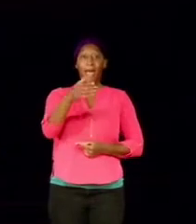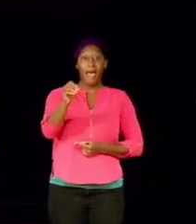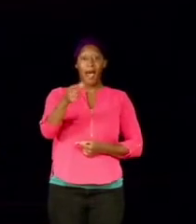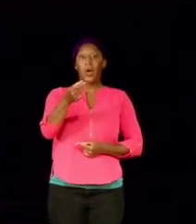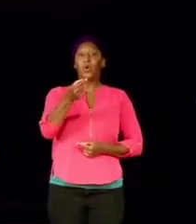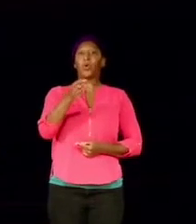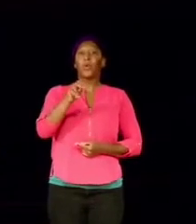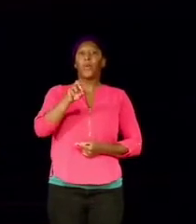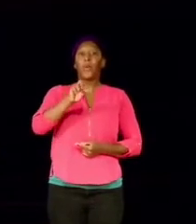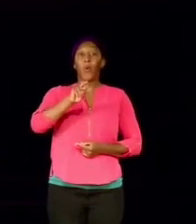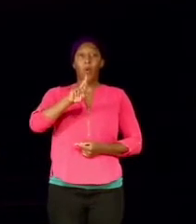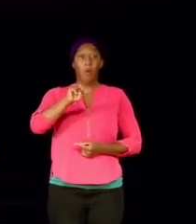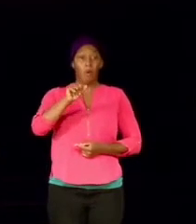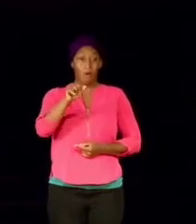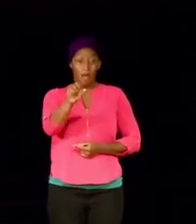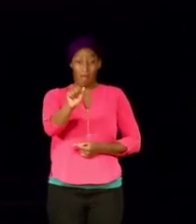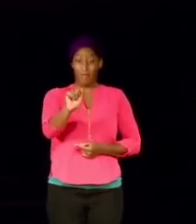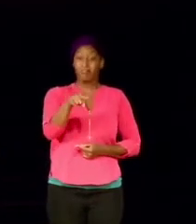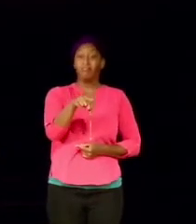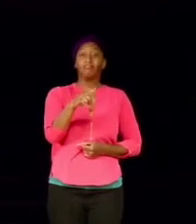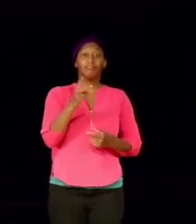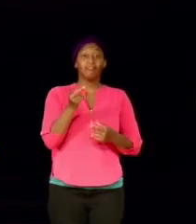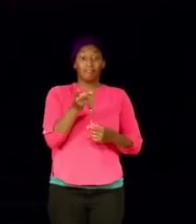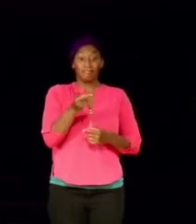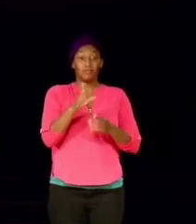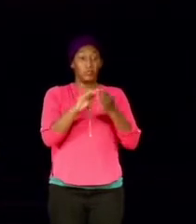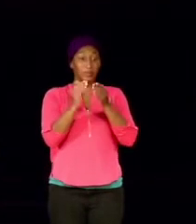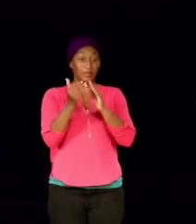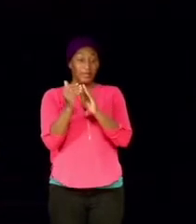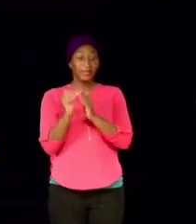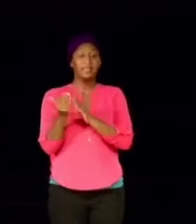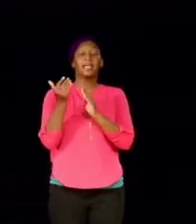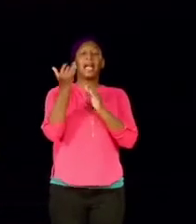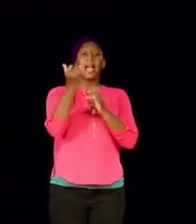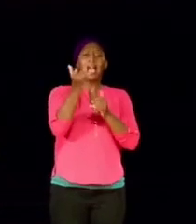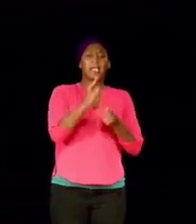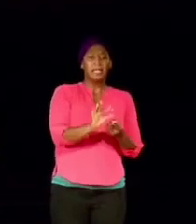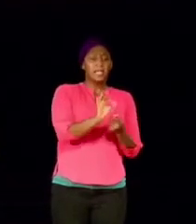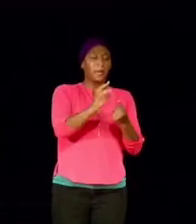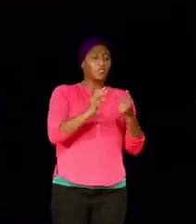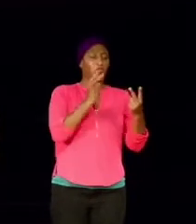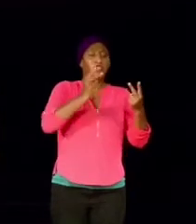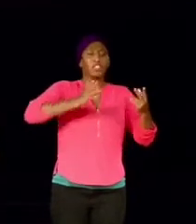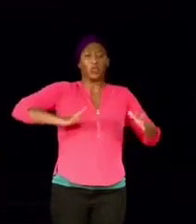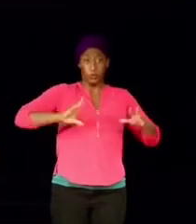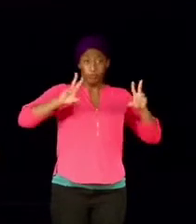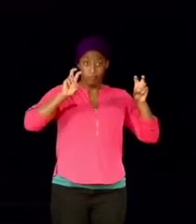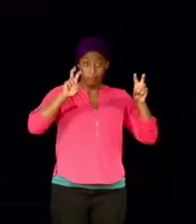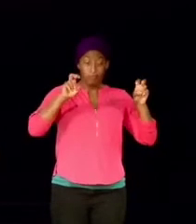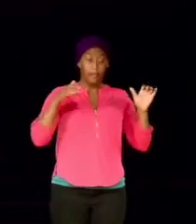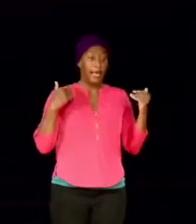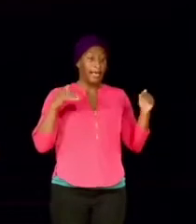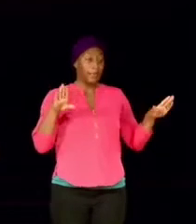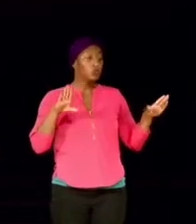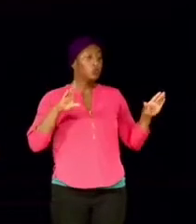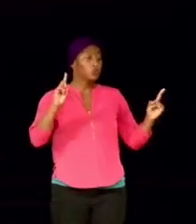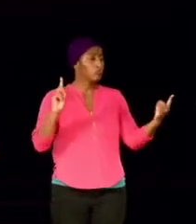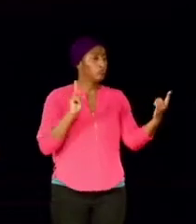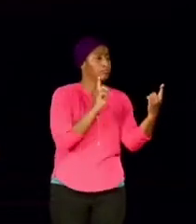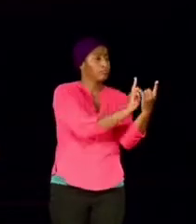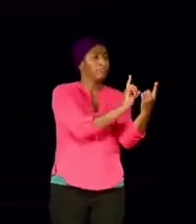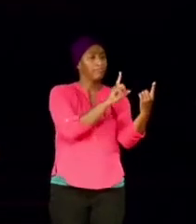dialogue of that visitation at verse number 9. Special visitors said, where, talking to Abraham, where